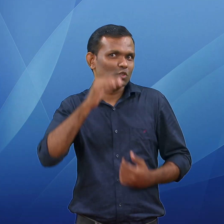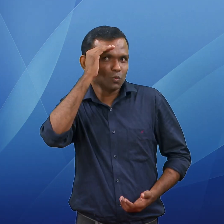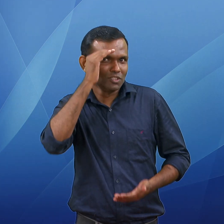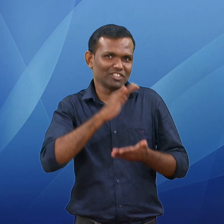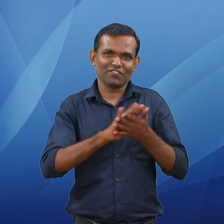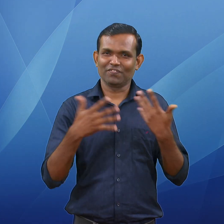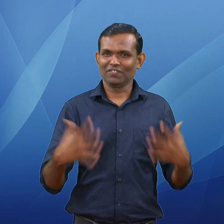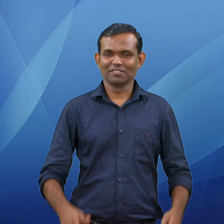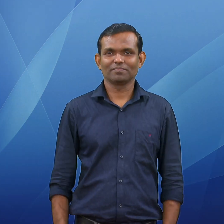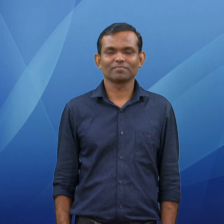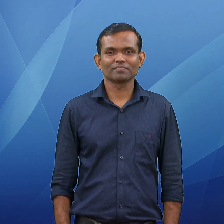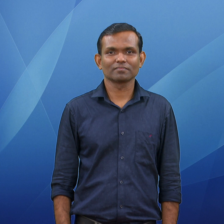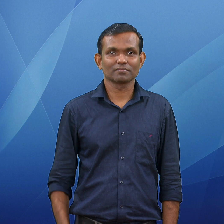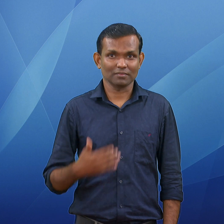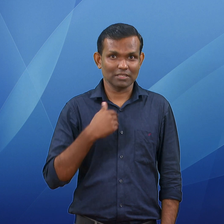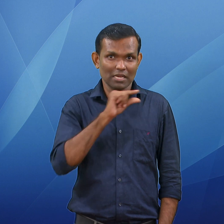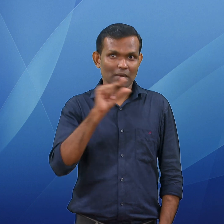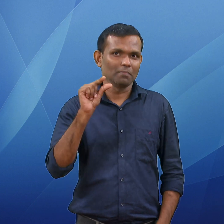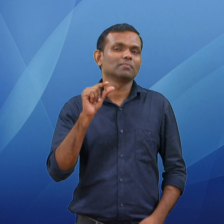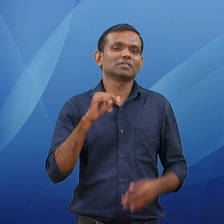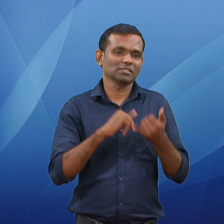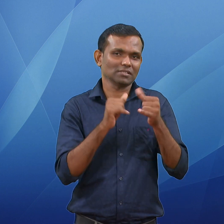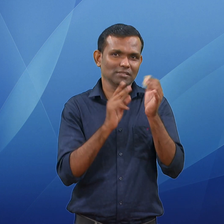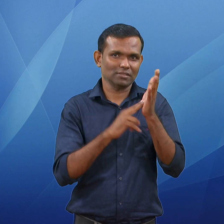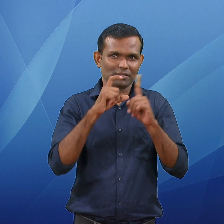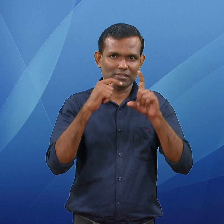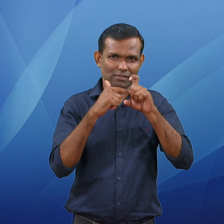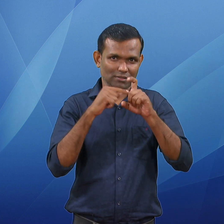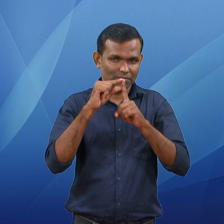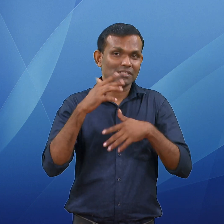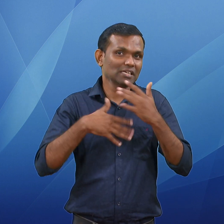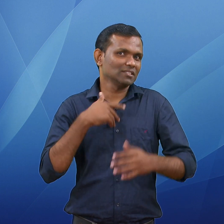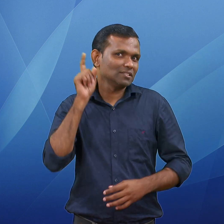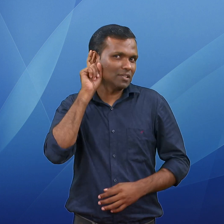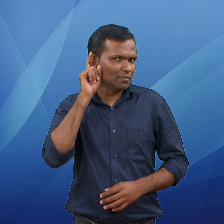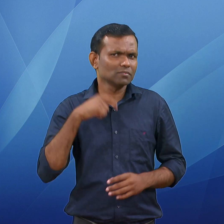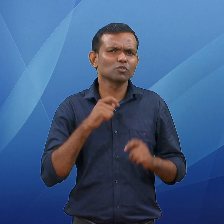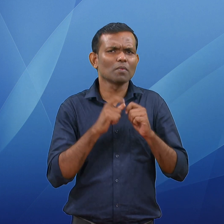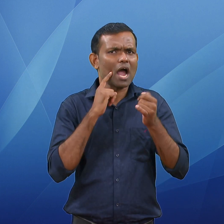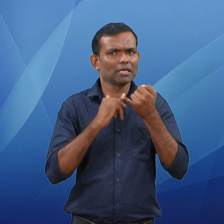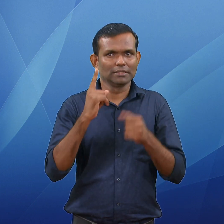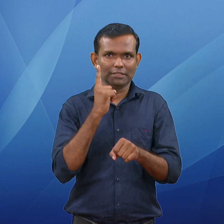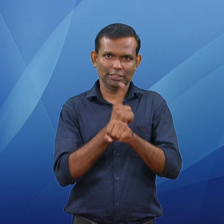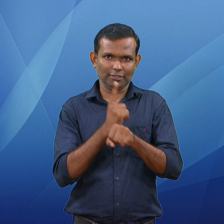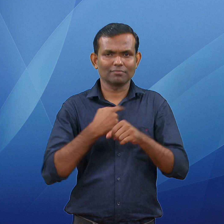Mr. Nish News Weekly, I'm Sandeep Krishnan and ISL faculty at Nish signing the news for you along with Ms. Sylvie